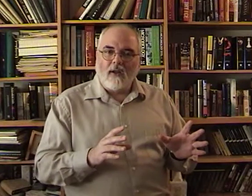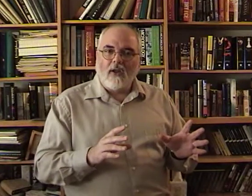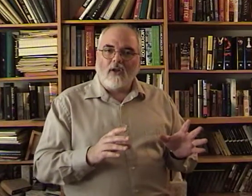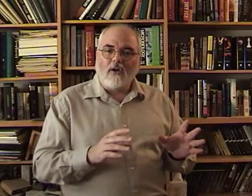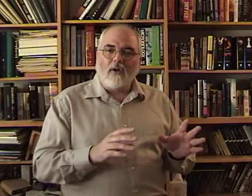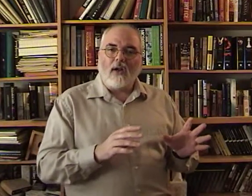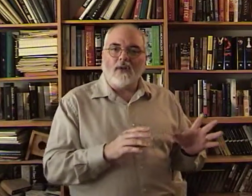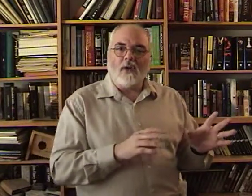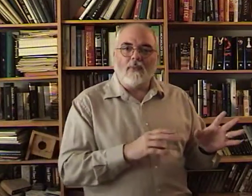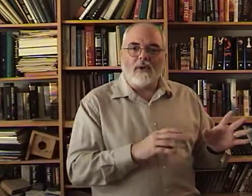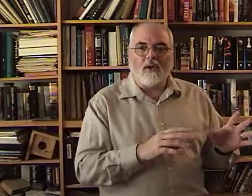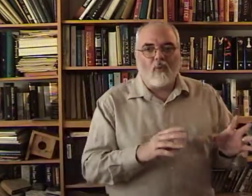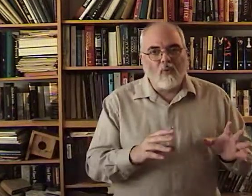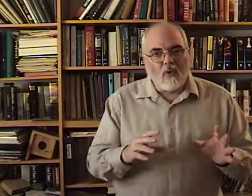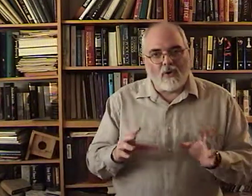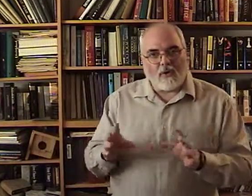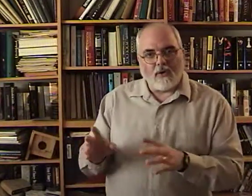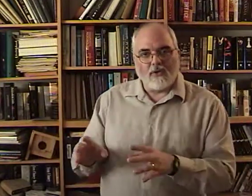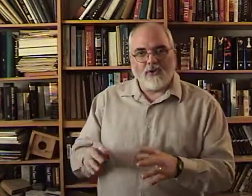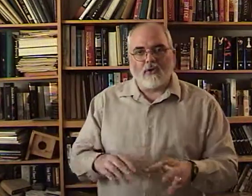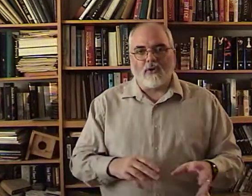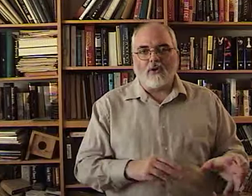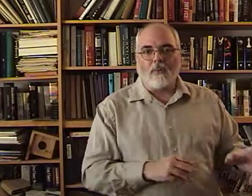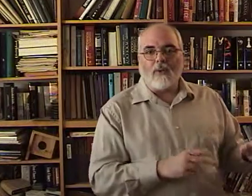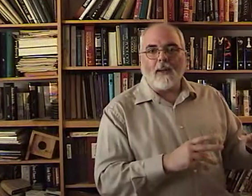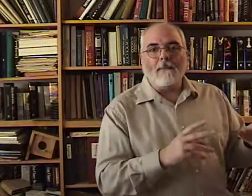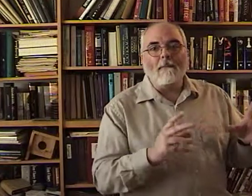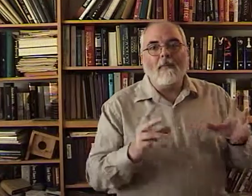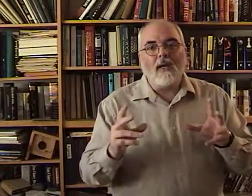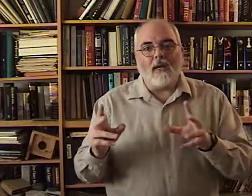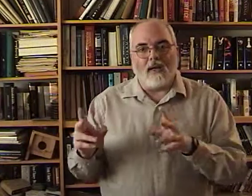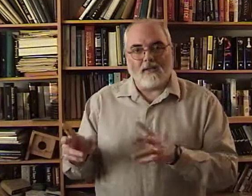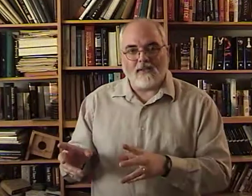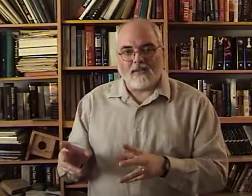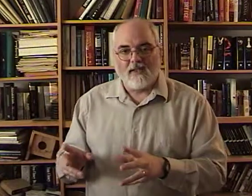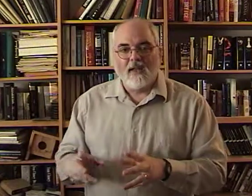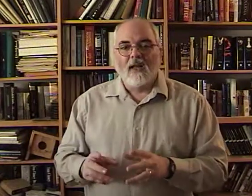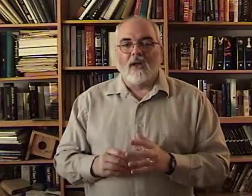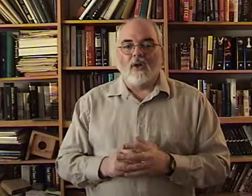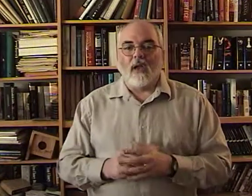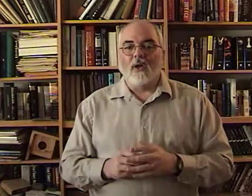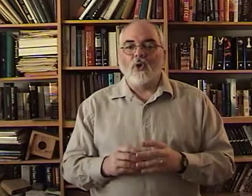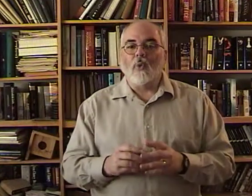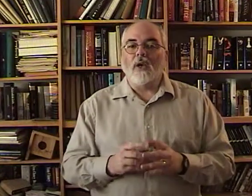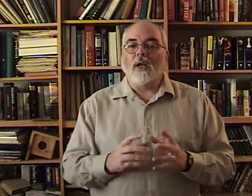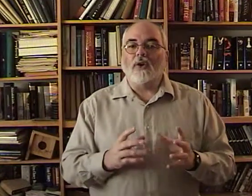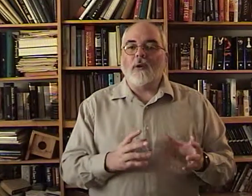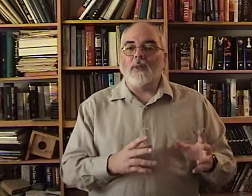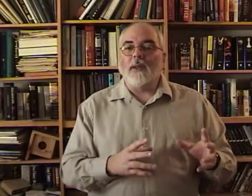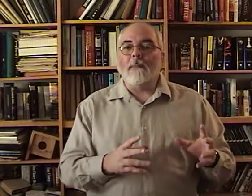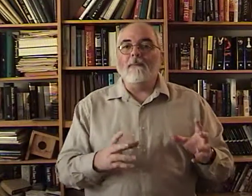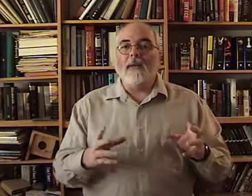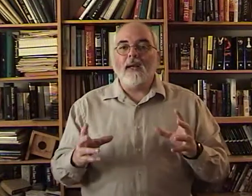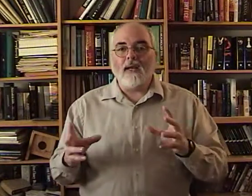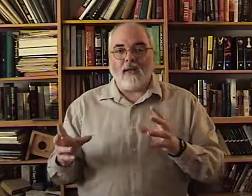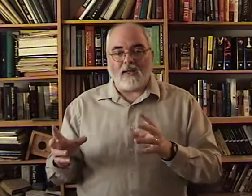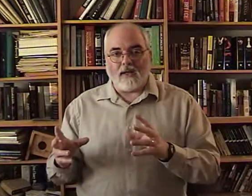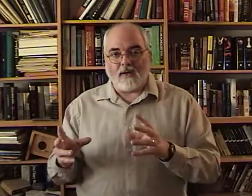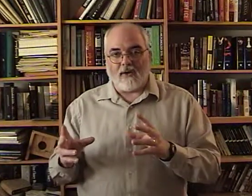You're not interpreting. Words. You're interpreting. Meanings. Okay. And so we're going to interpret the meaning here.